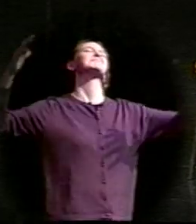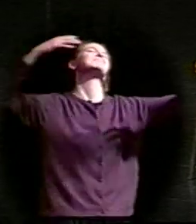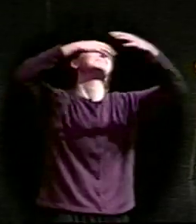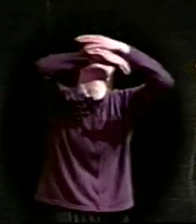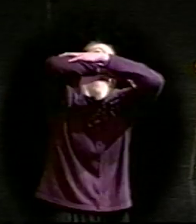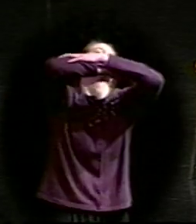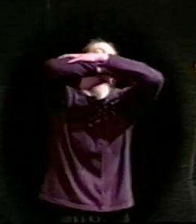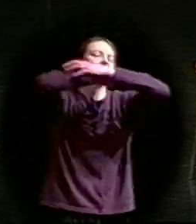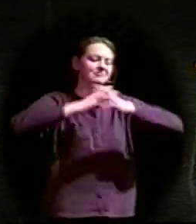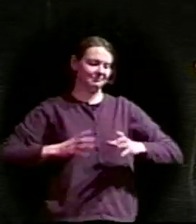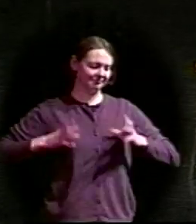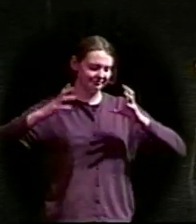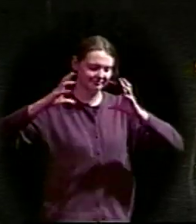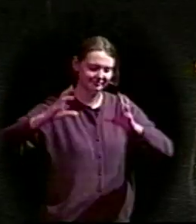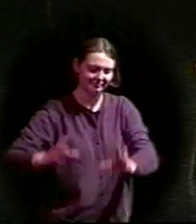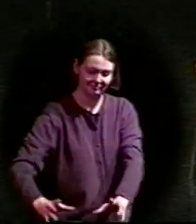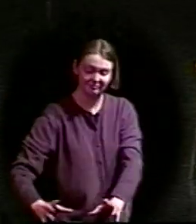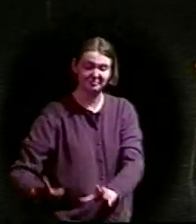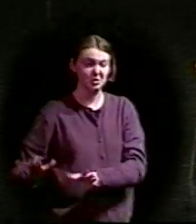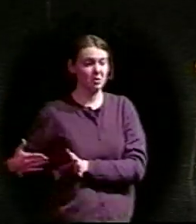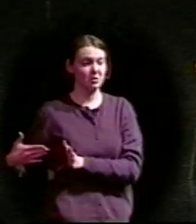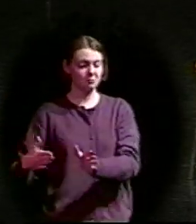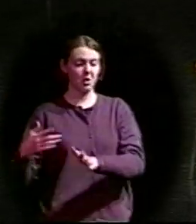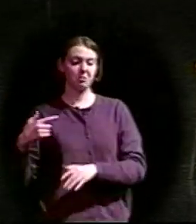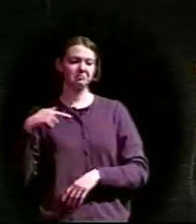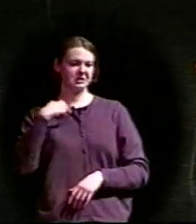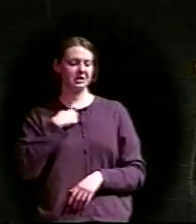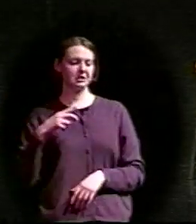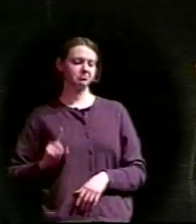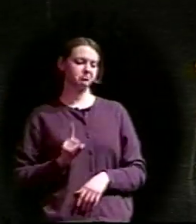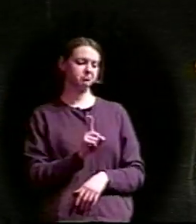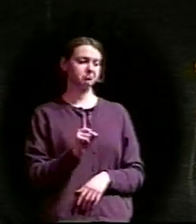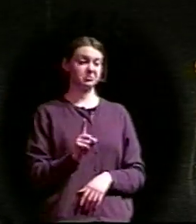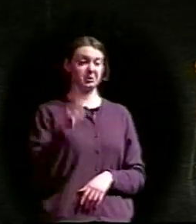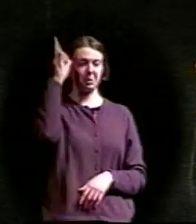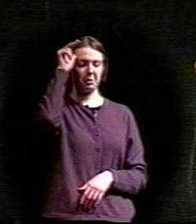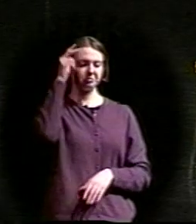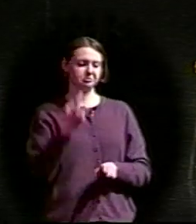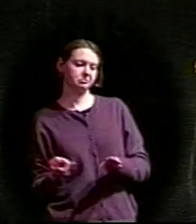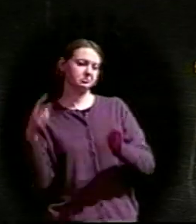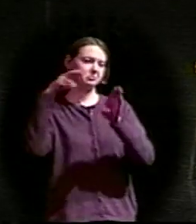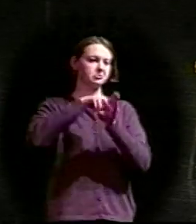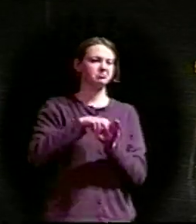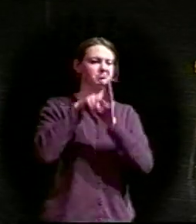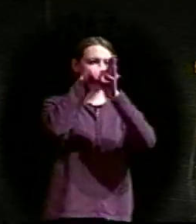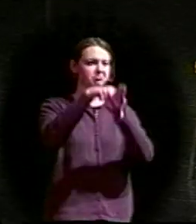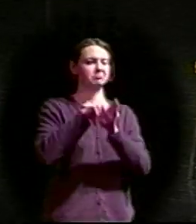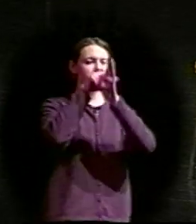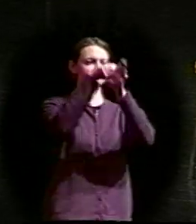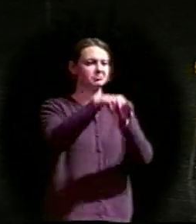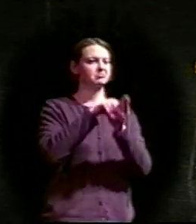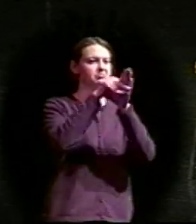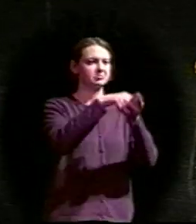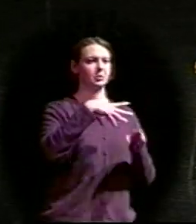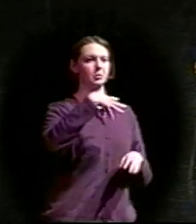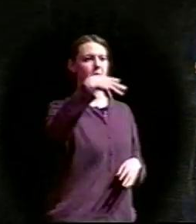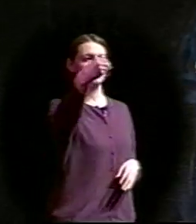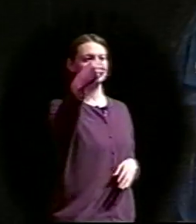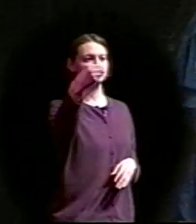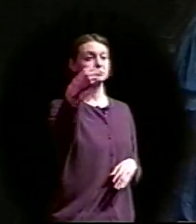on the road, walked down the lane, gotten onto his horse, and ridden off to fight in the Civil War. And as my dad said